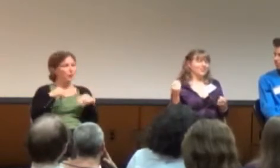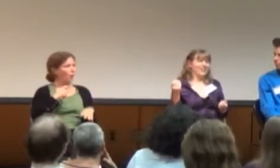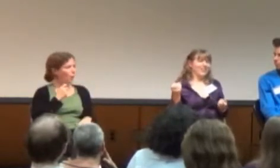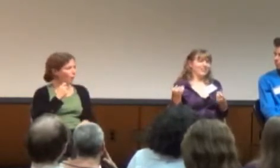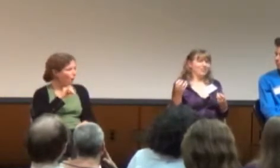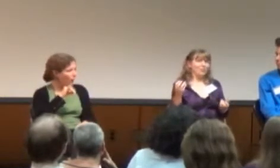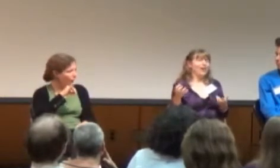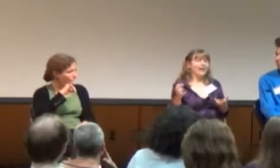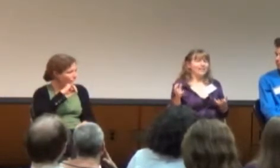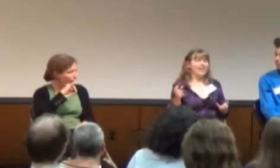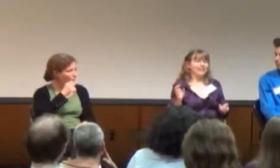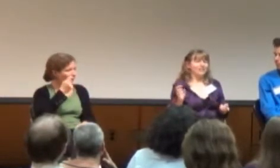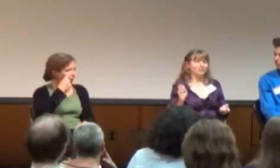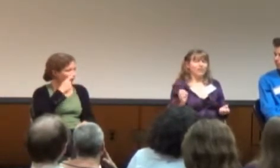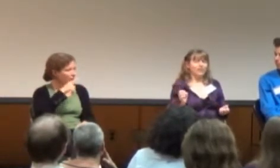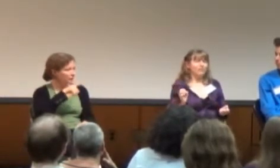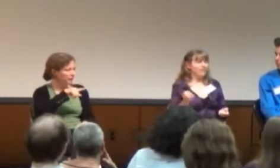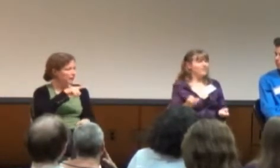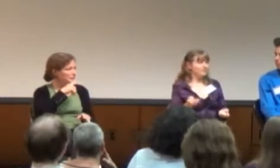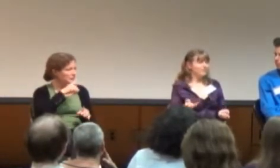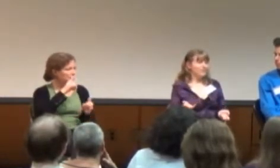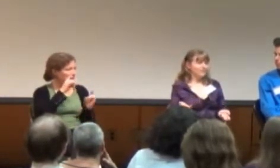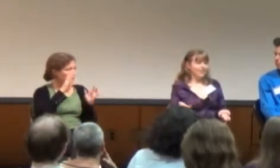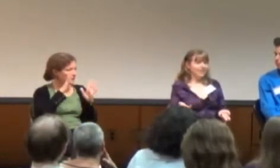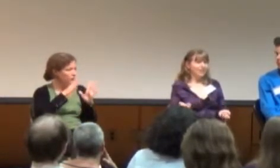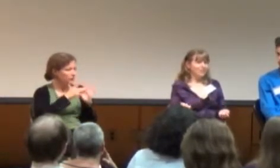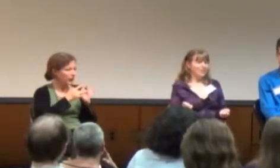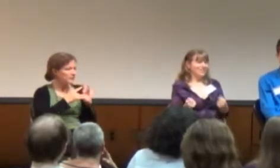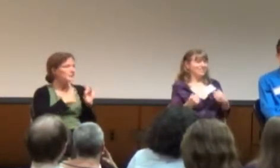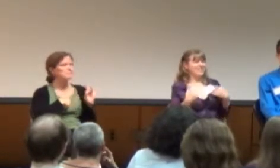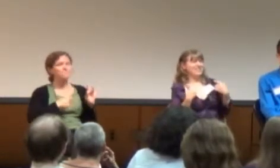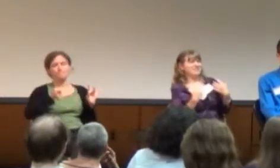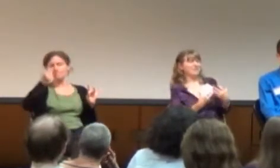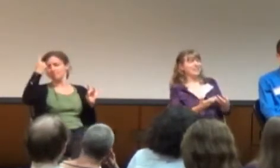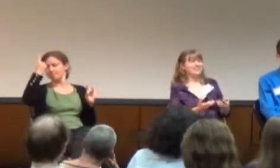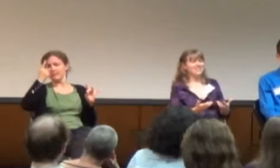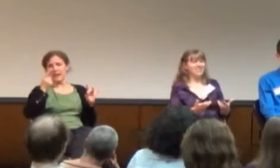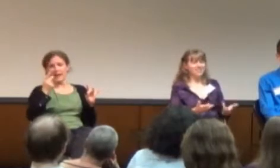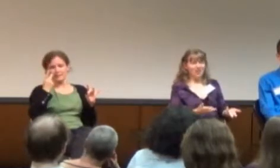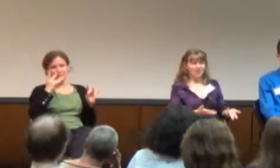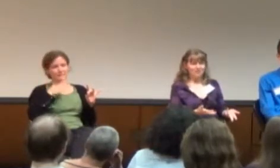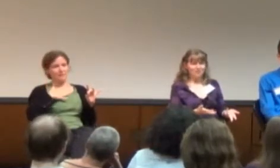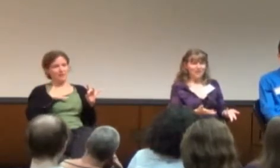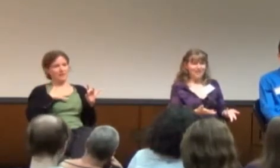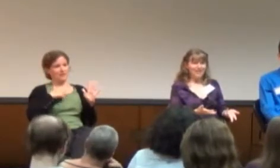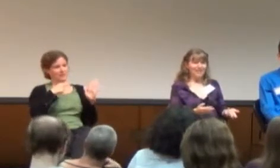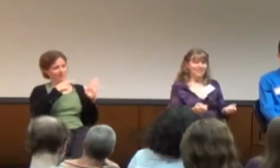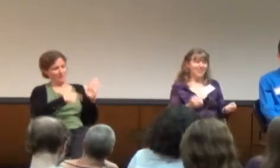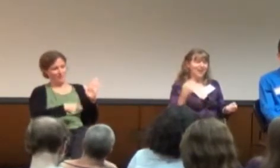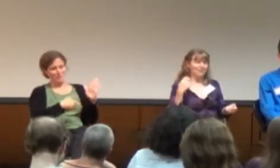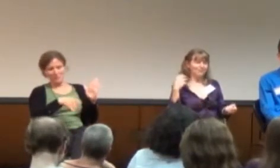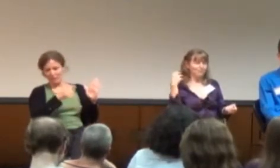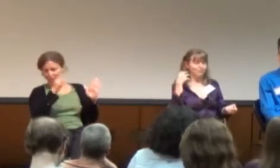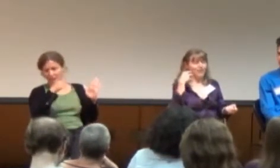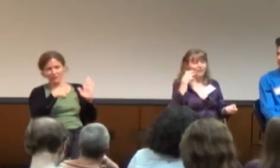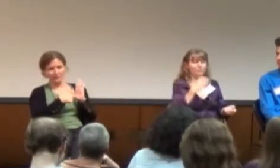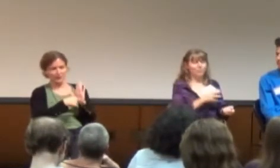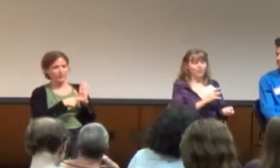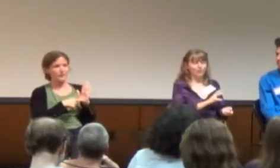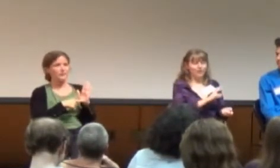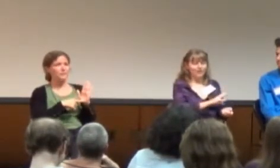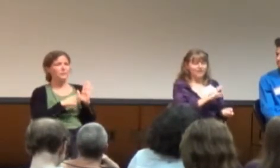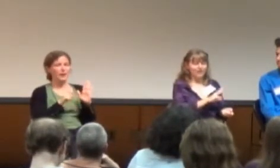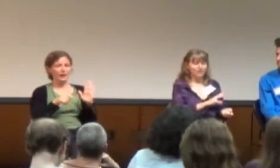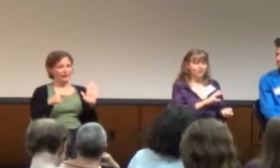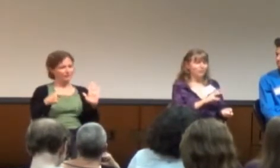understand why that is really offensive to say, because they've seen it phrased in such an awful way, and I can